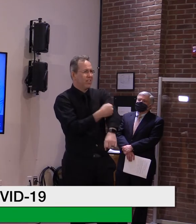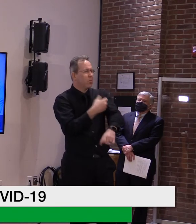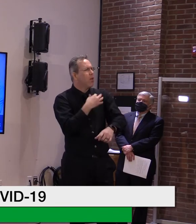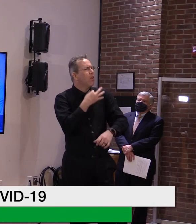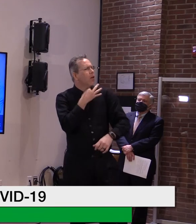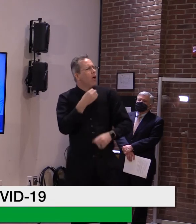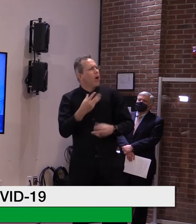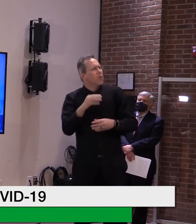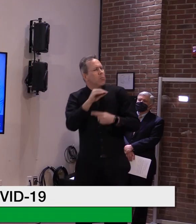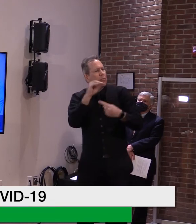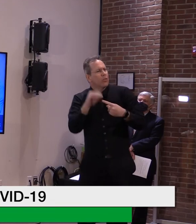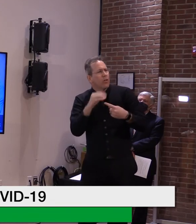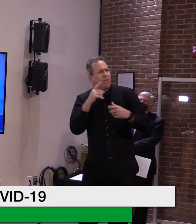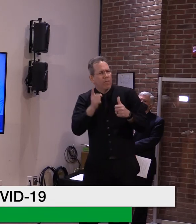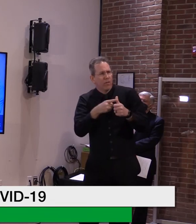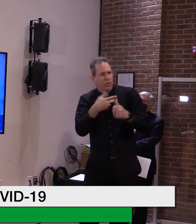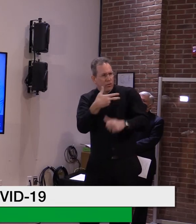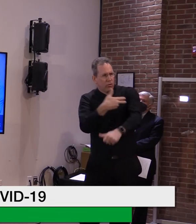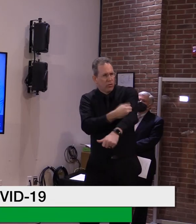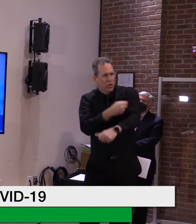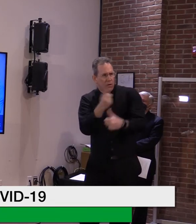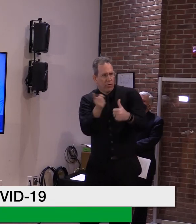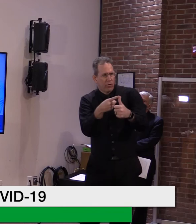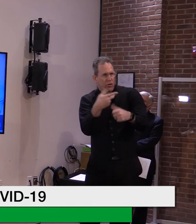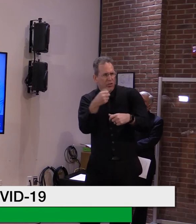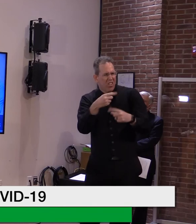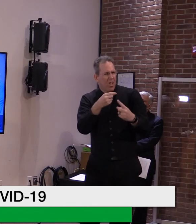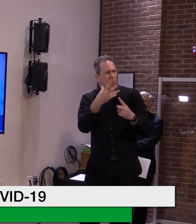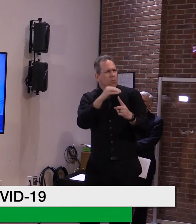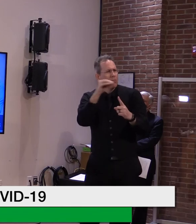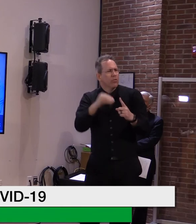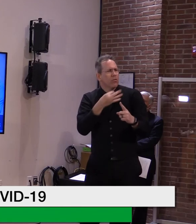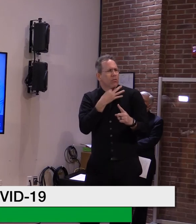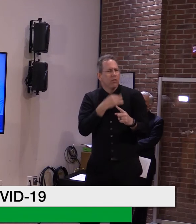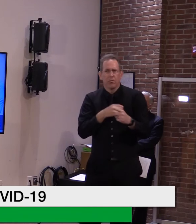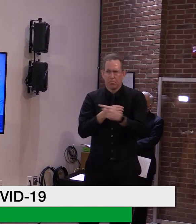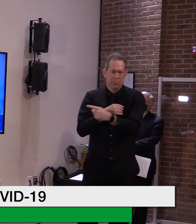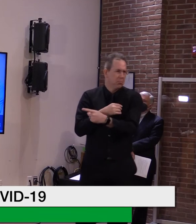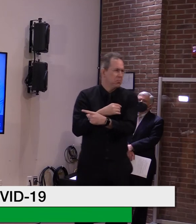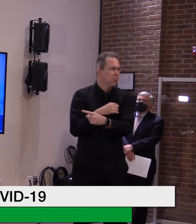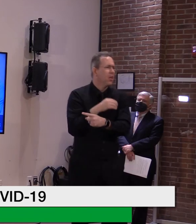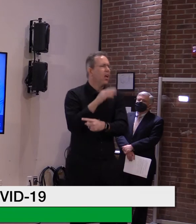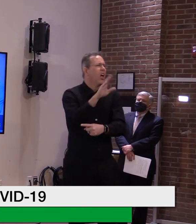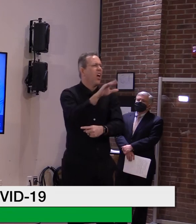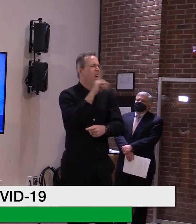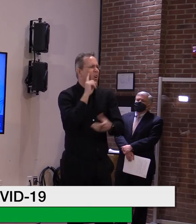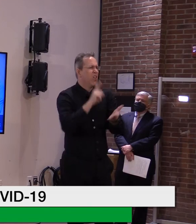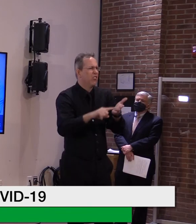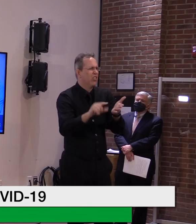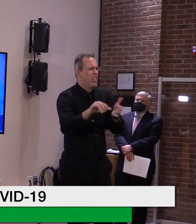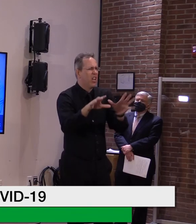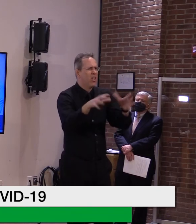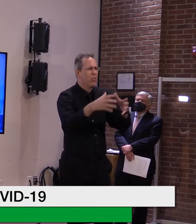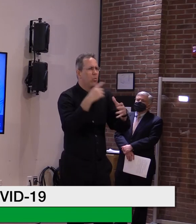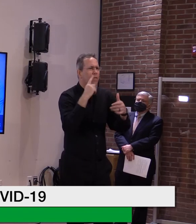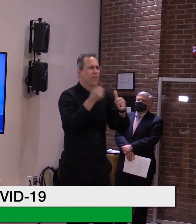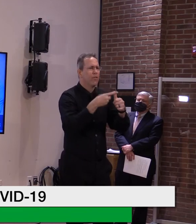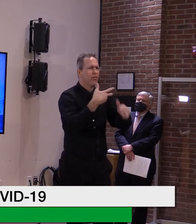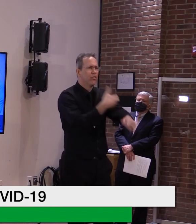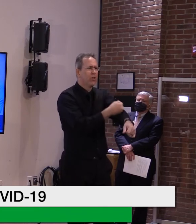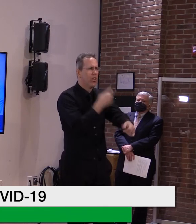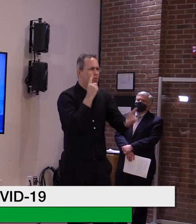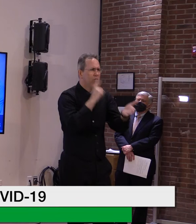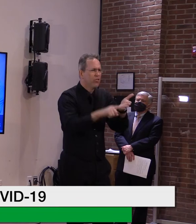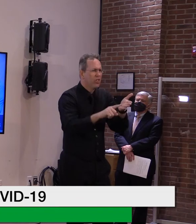Yeah, Tom, we can check on that in terms of the one dose. The CDC definitely provides information about all doses administered.